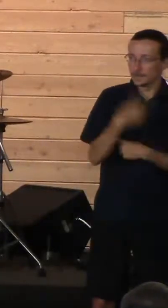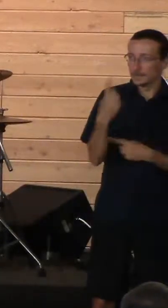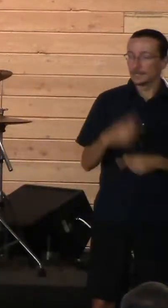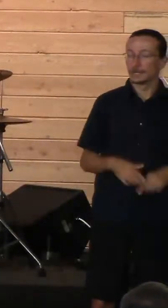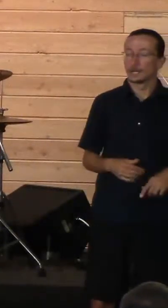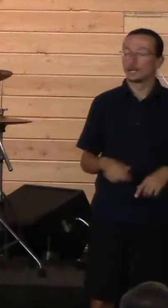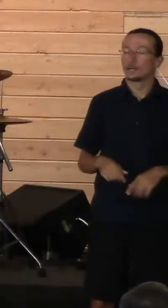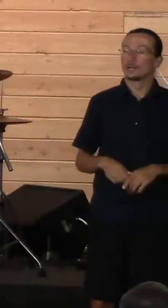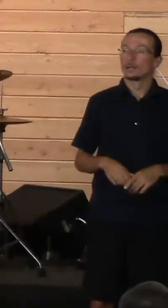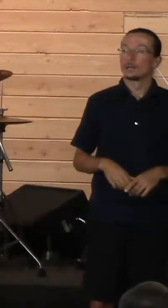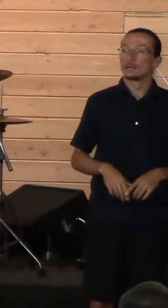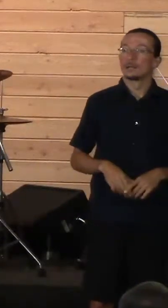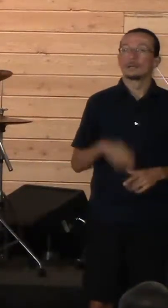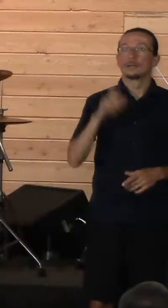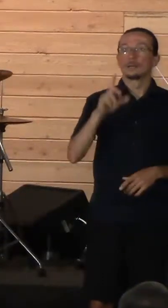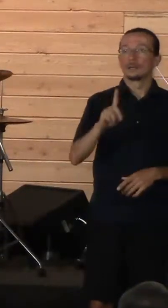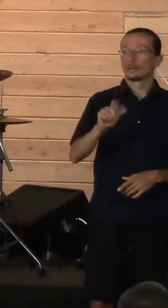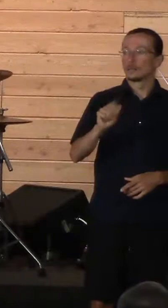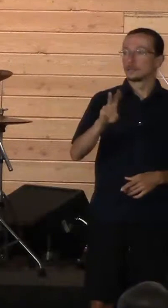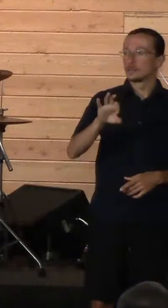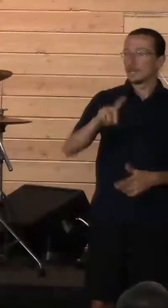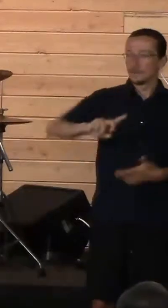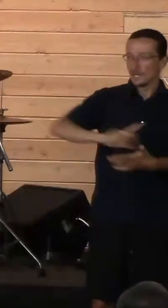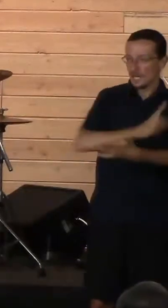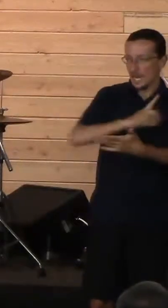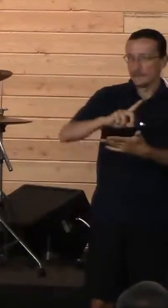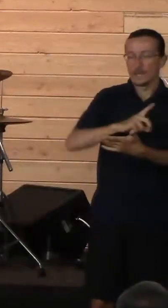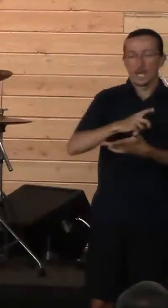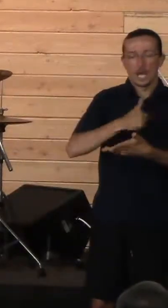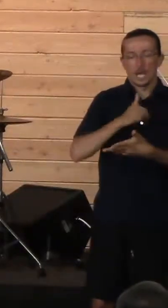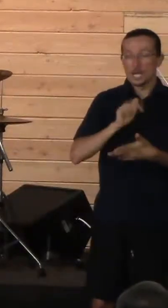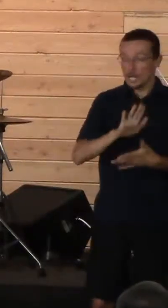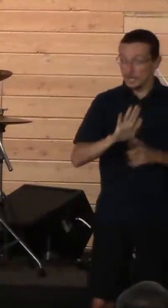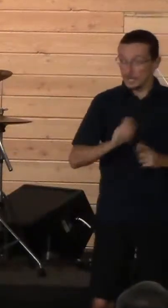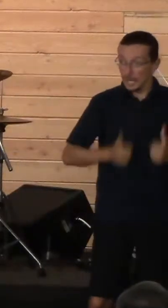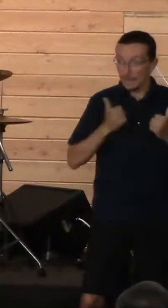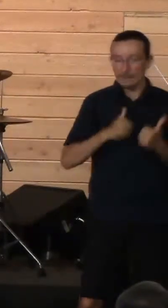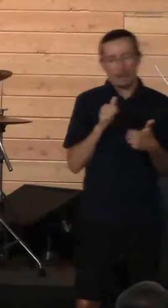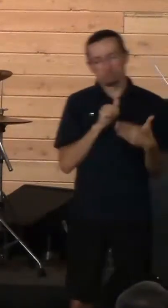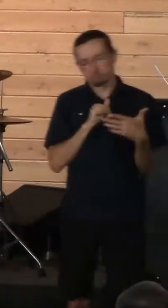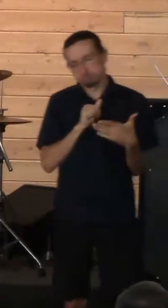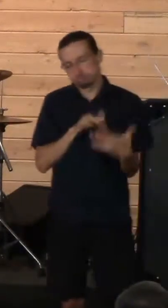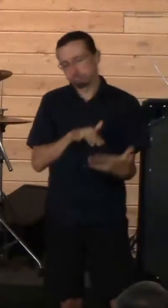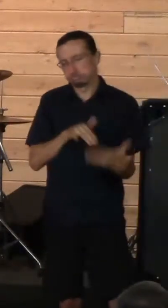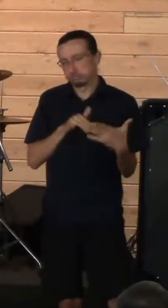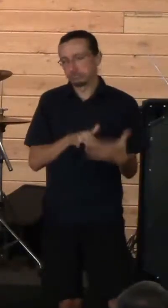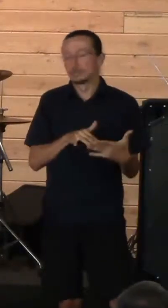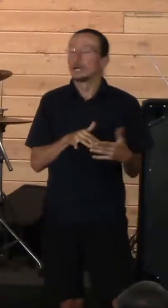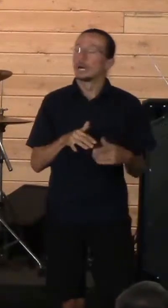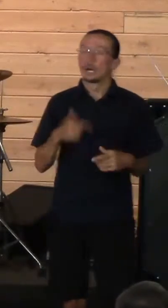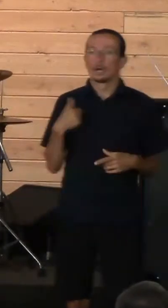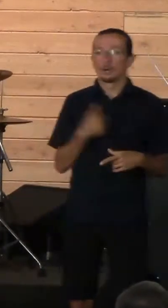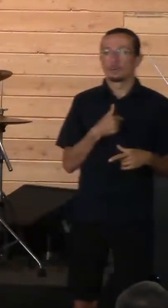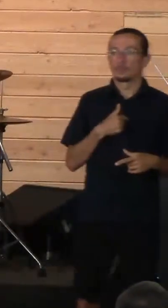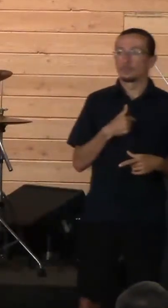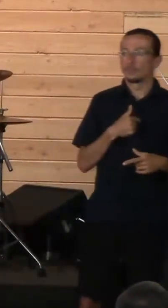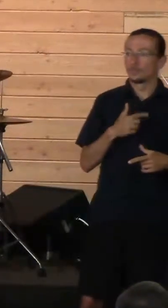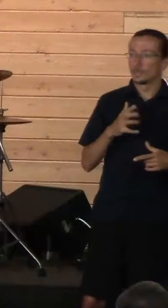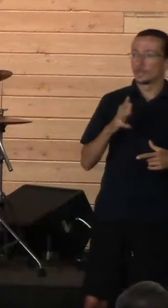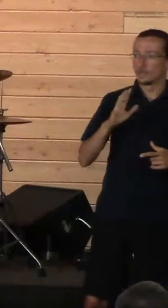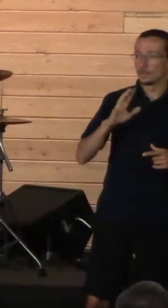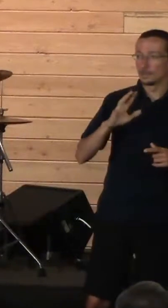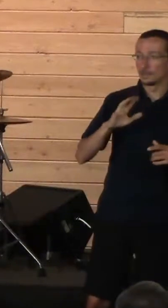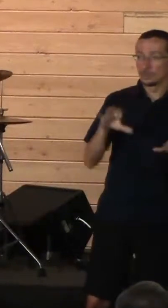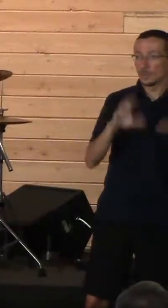David, and we're wrapping up this series on dealing with conflict, which I'm really grateful that we're wrapping up on it,